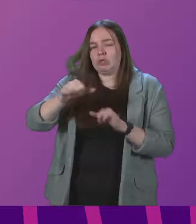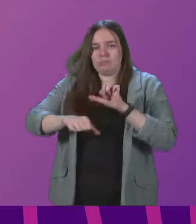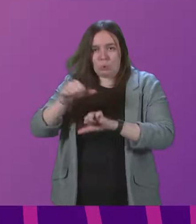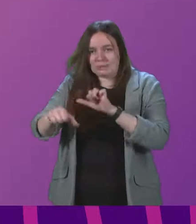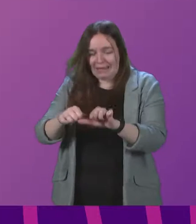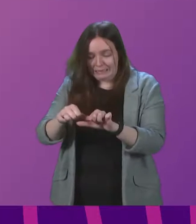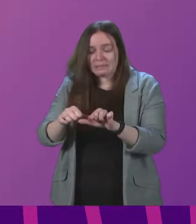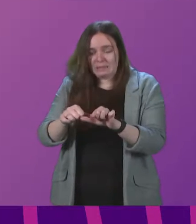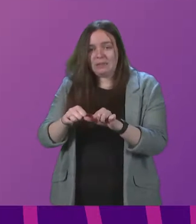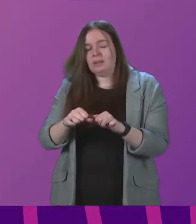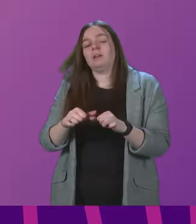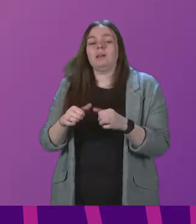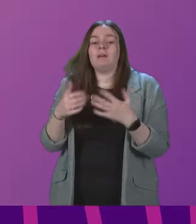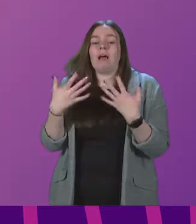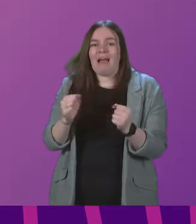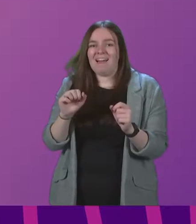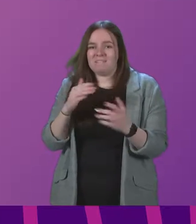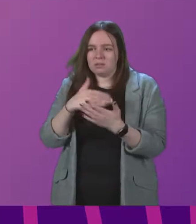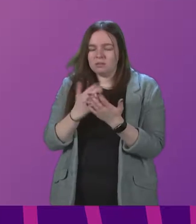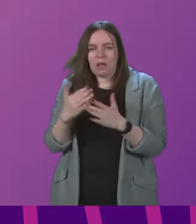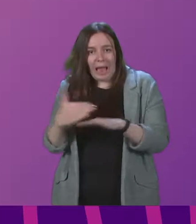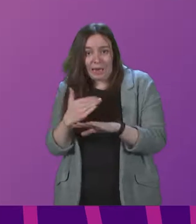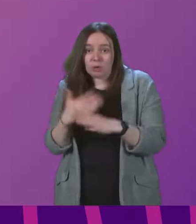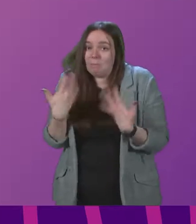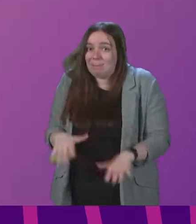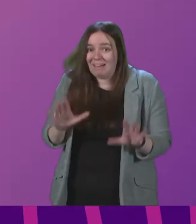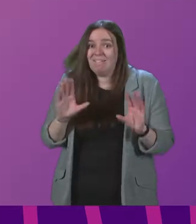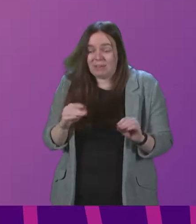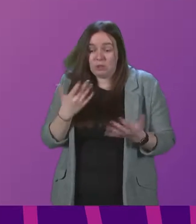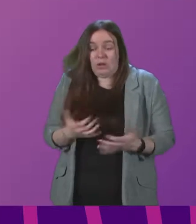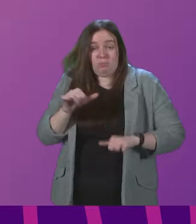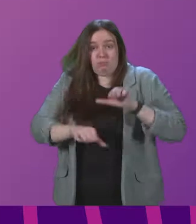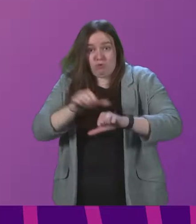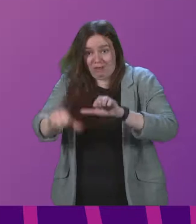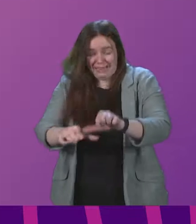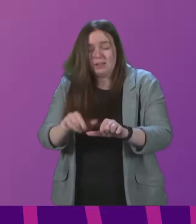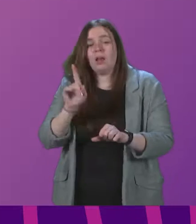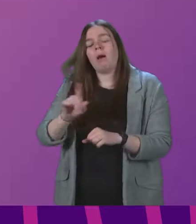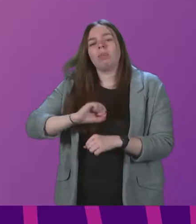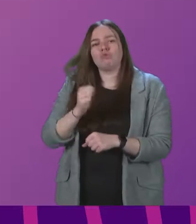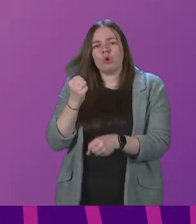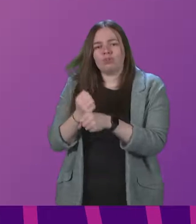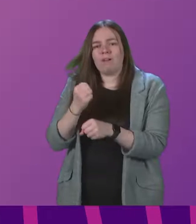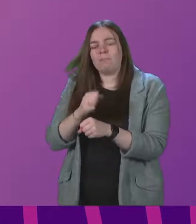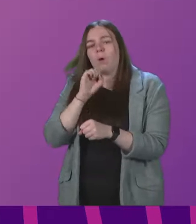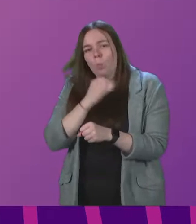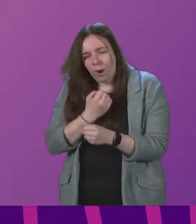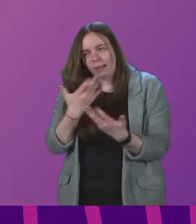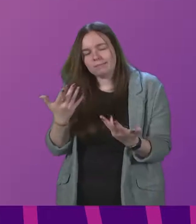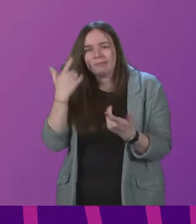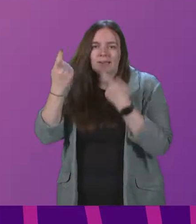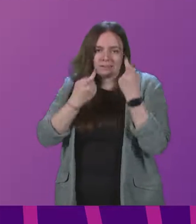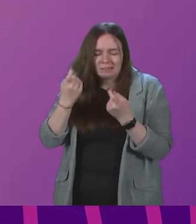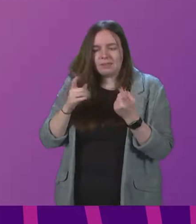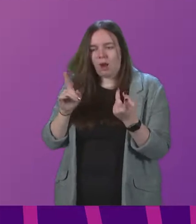are aspects where action has already been taken and is in progress. However, the Scottish Government will, of course, consider and